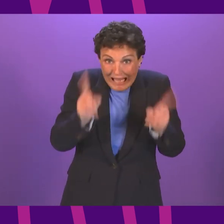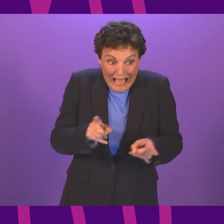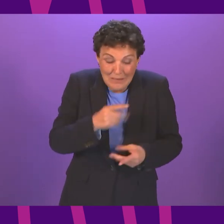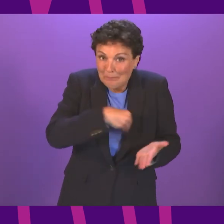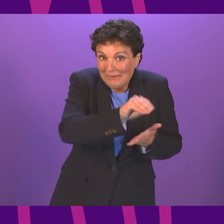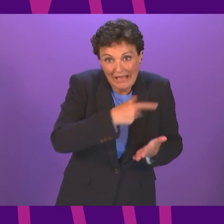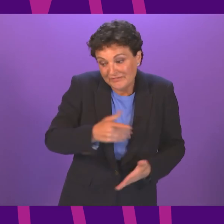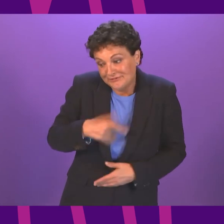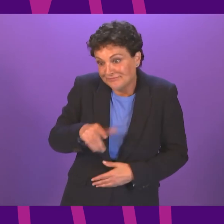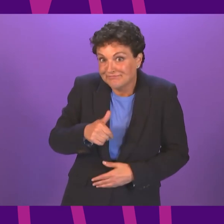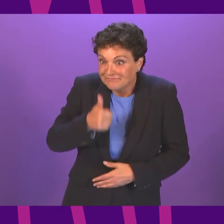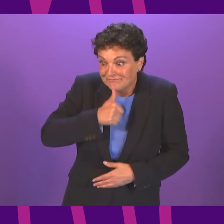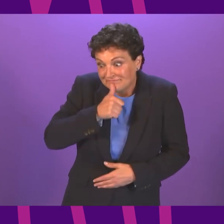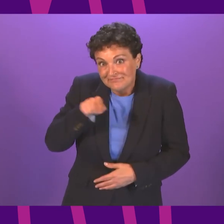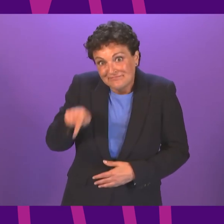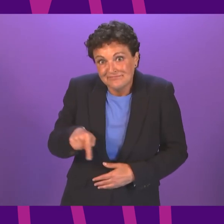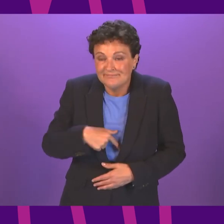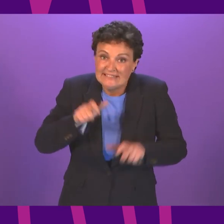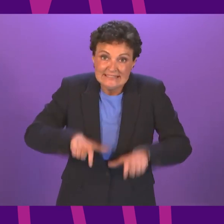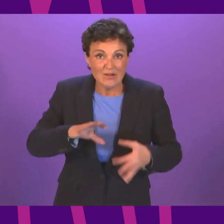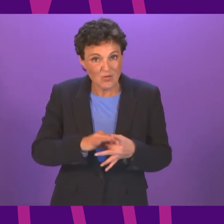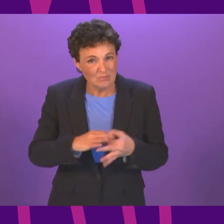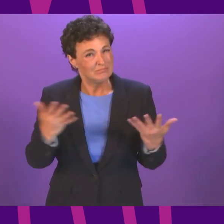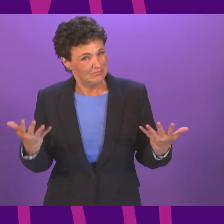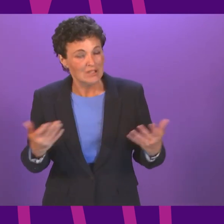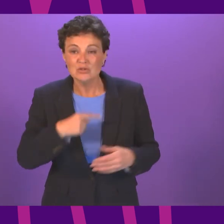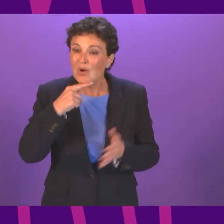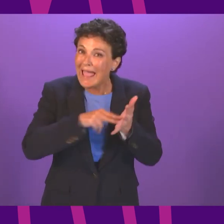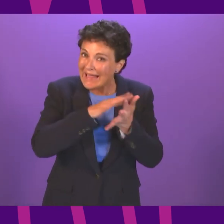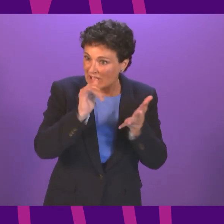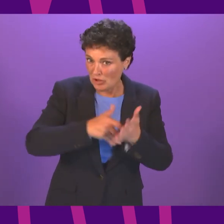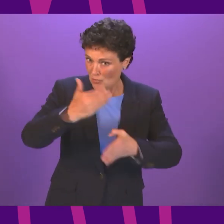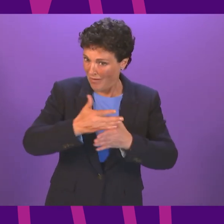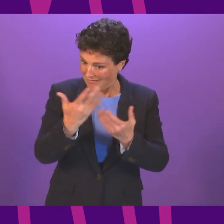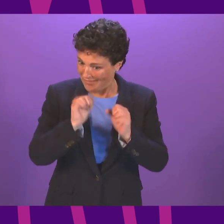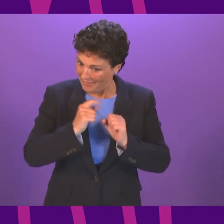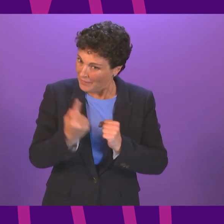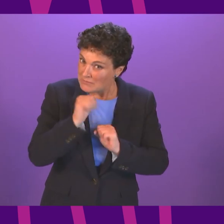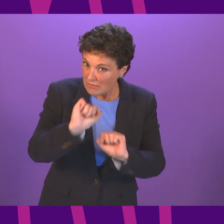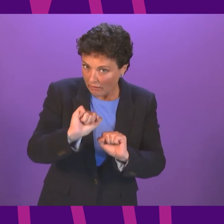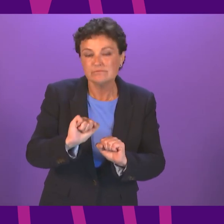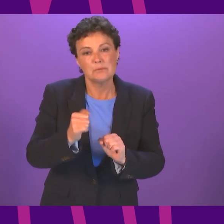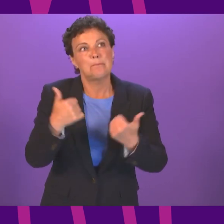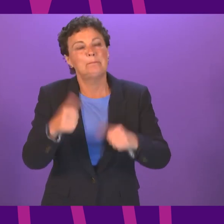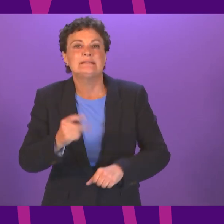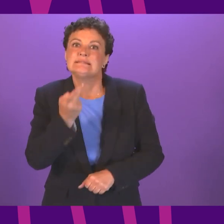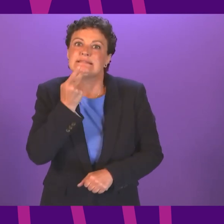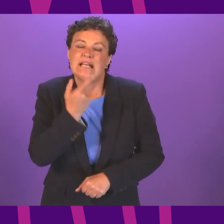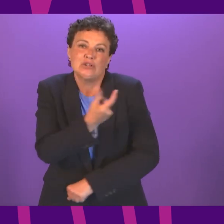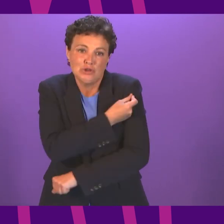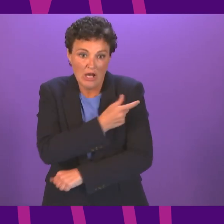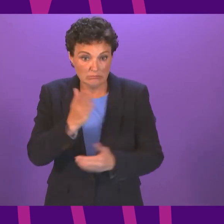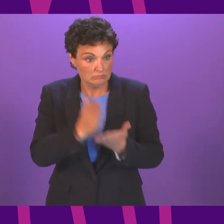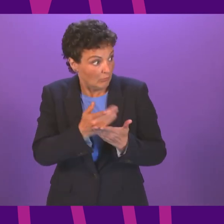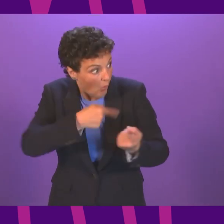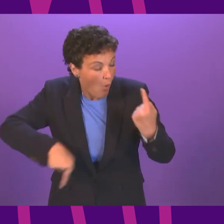enjoys newly found freedoms. With NHS workers and our vulnerable groups now having had both jabs, and with all of us